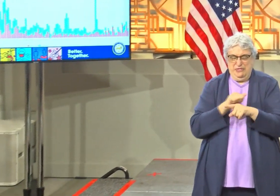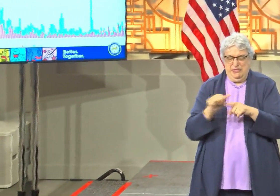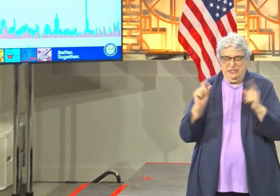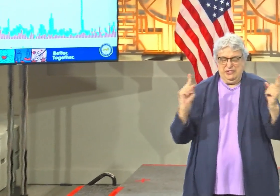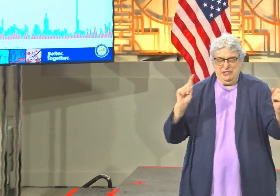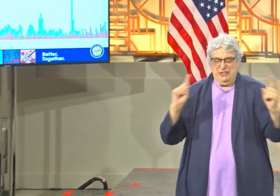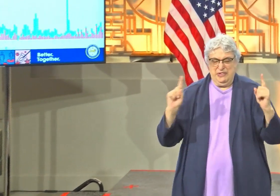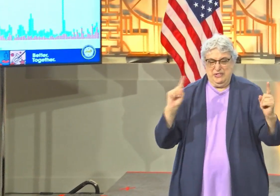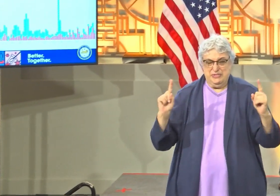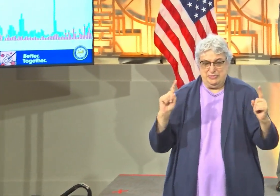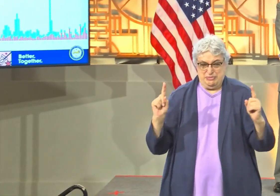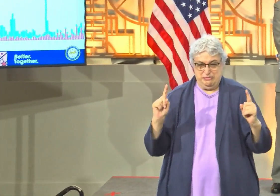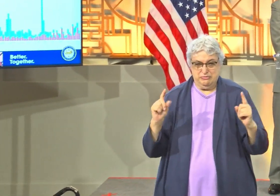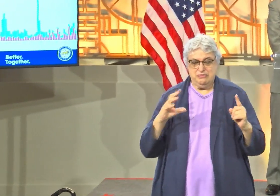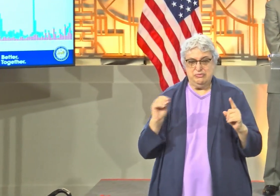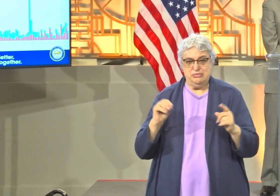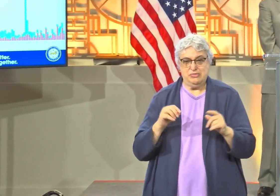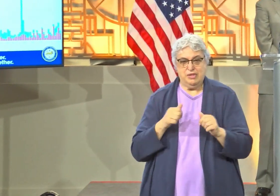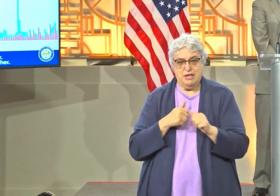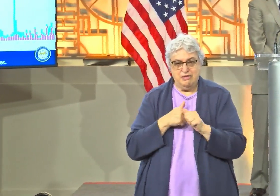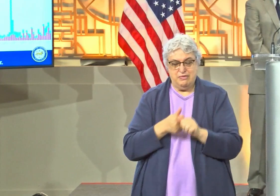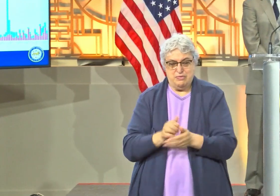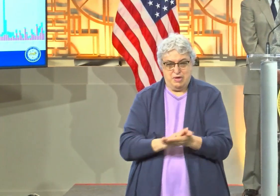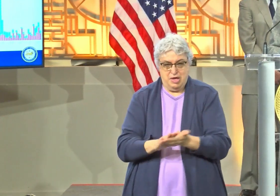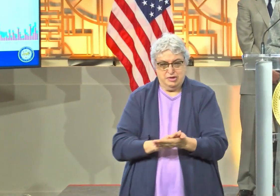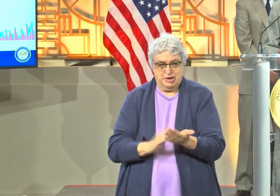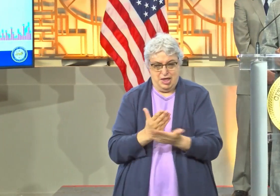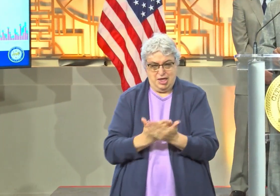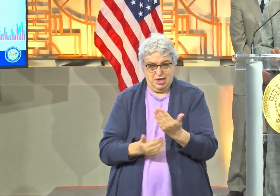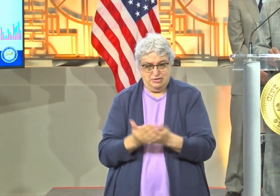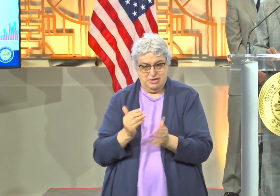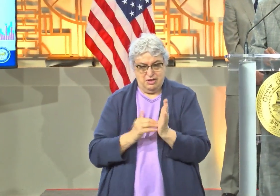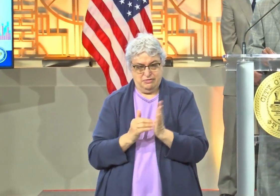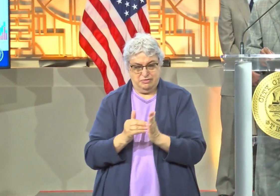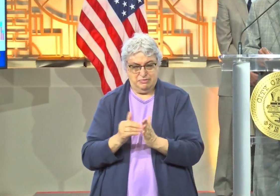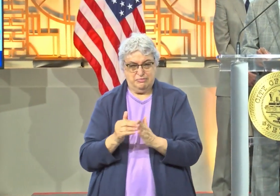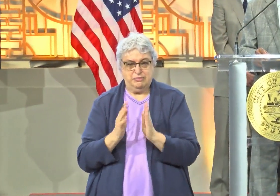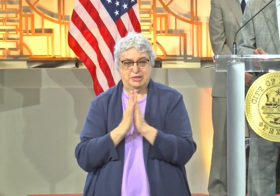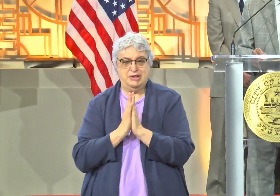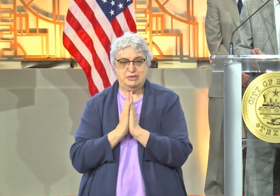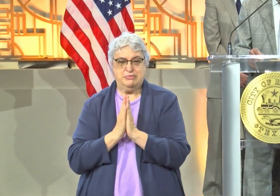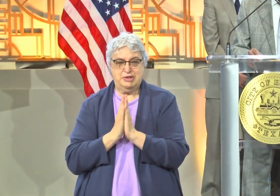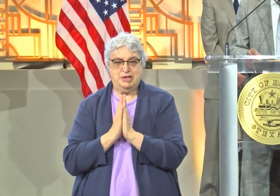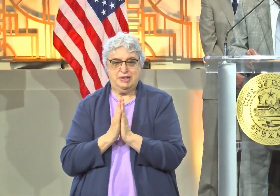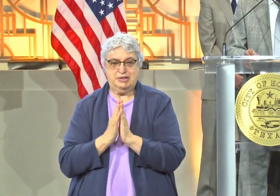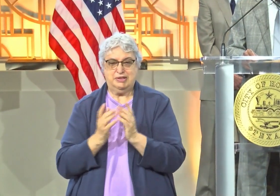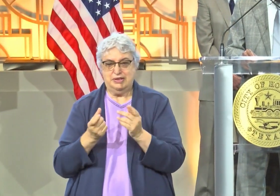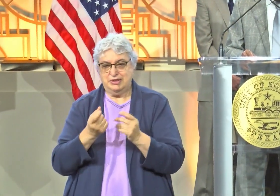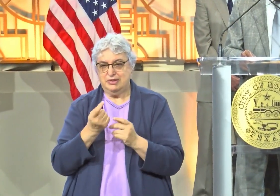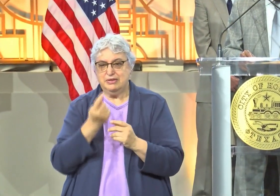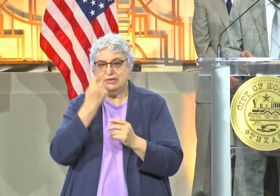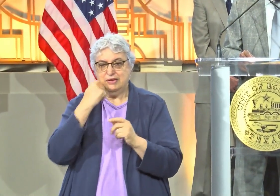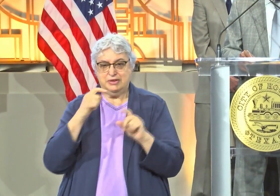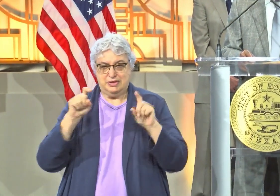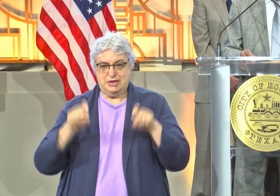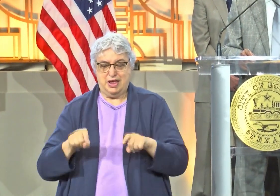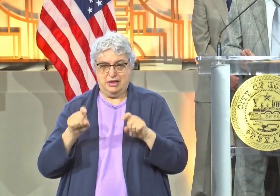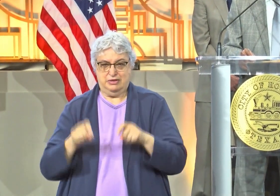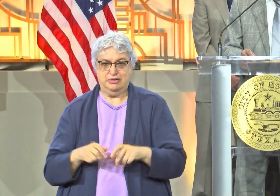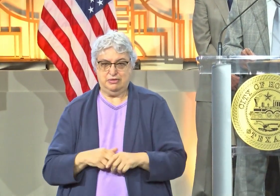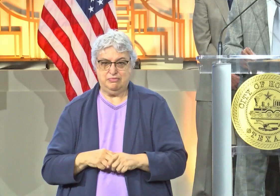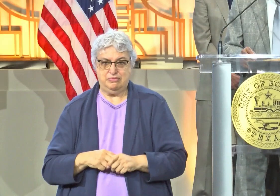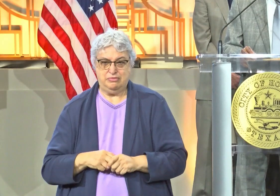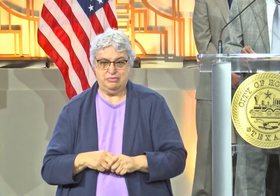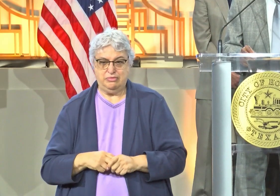social distancing, follow good hygiene guidelines, and please, please get tested. You know, I have been tested